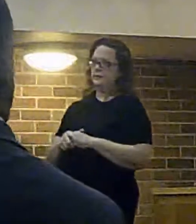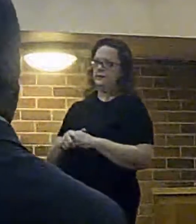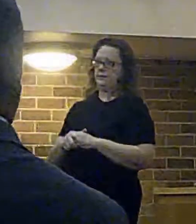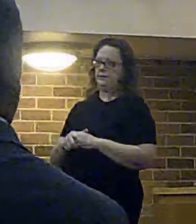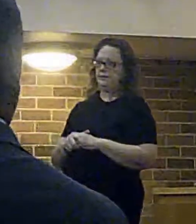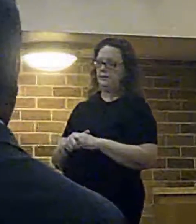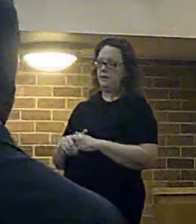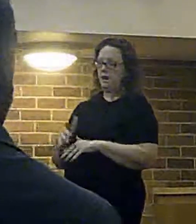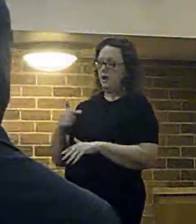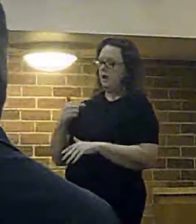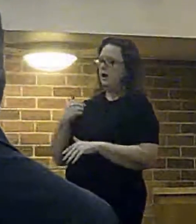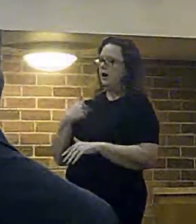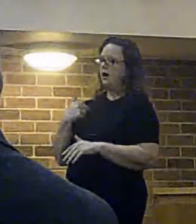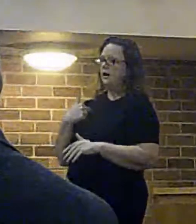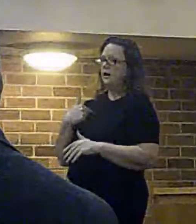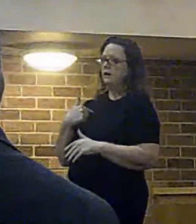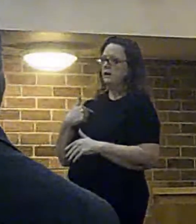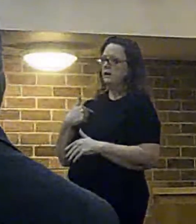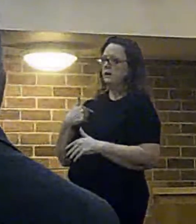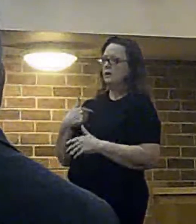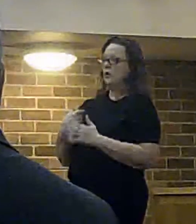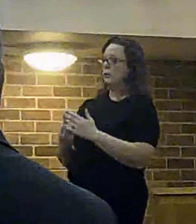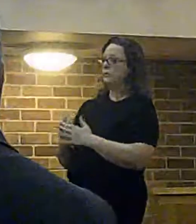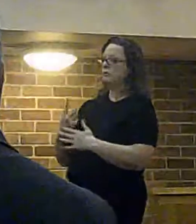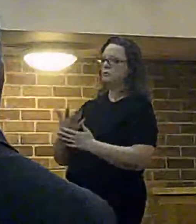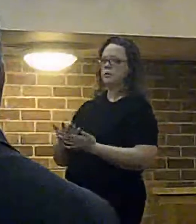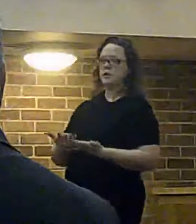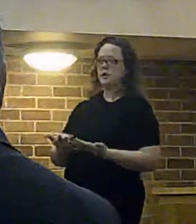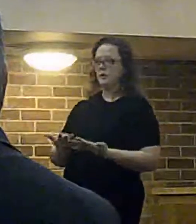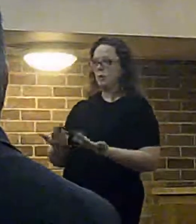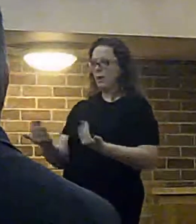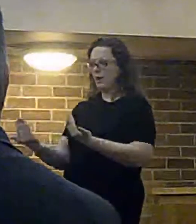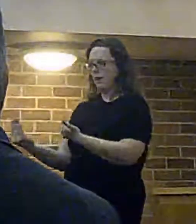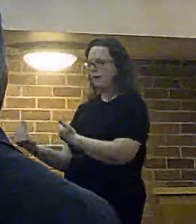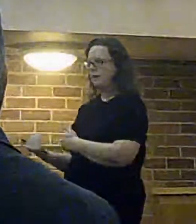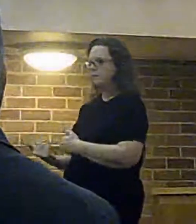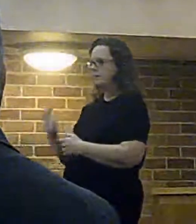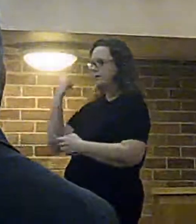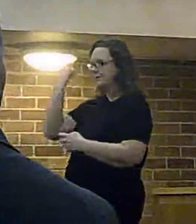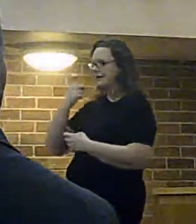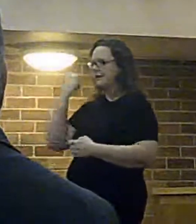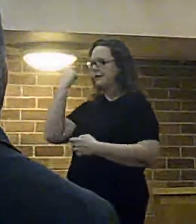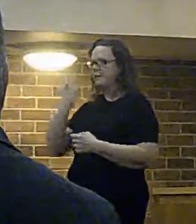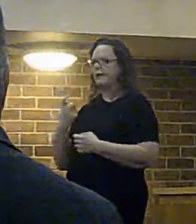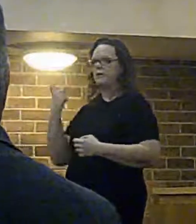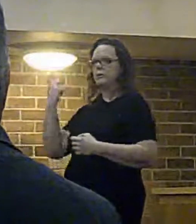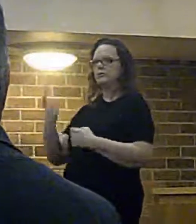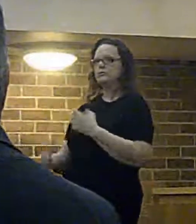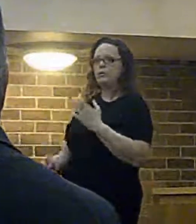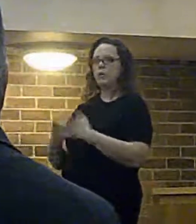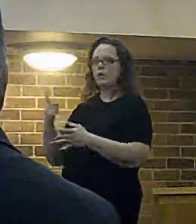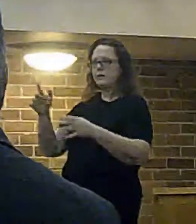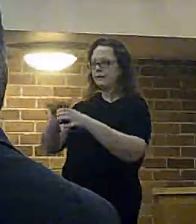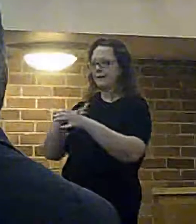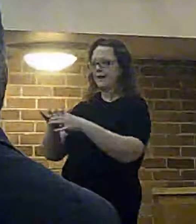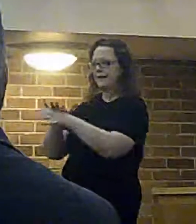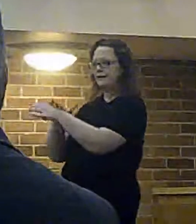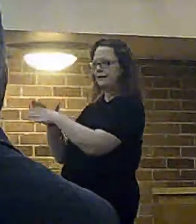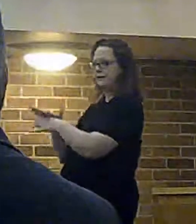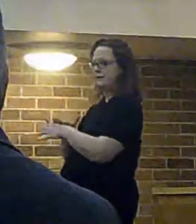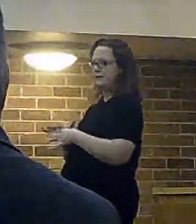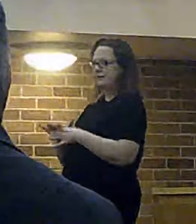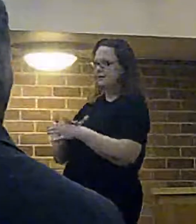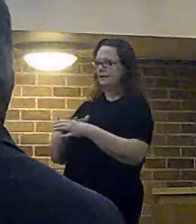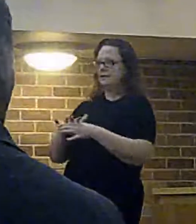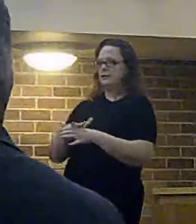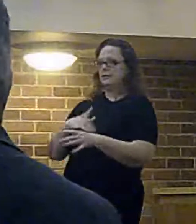i would welcome the opportunity to be able to consider sites other than the library in particular